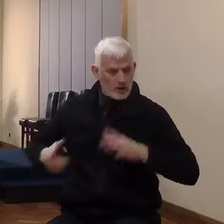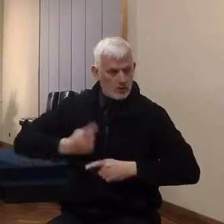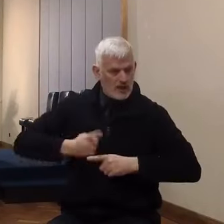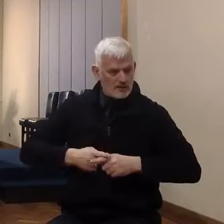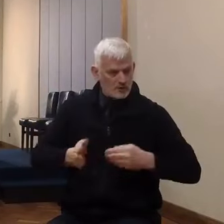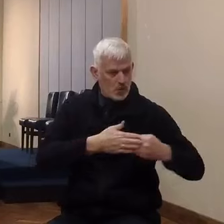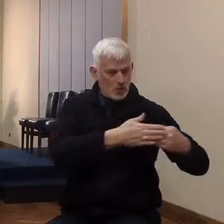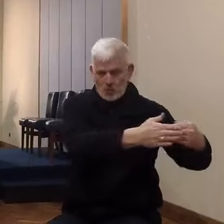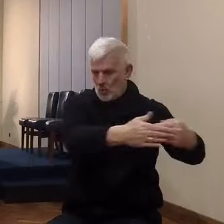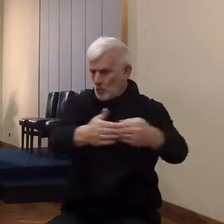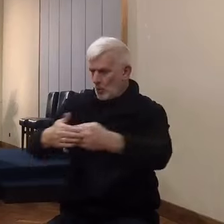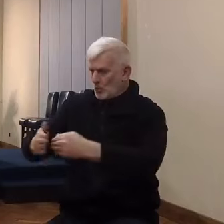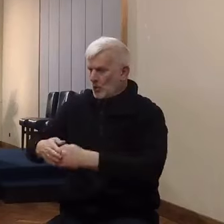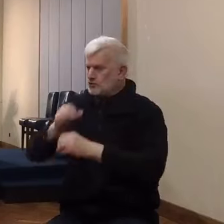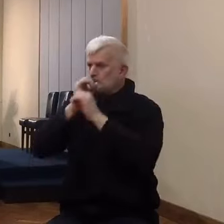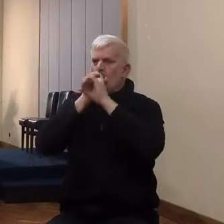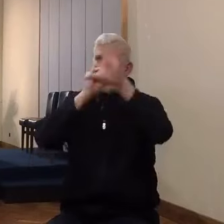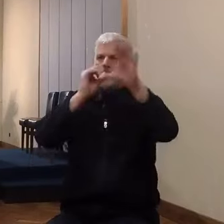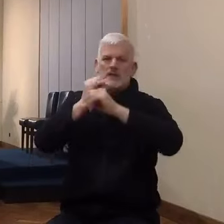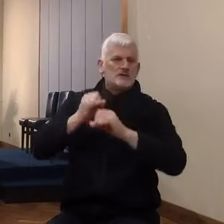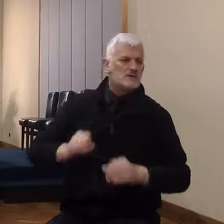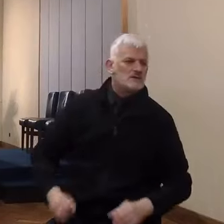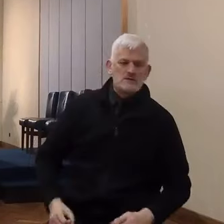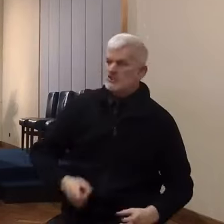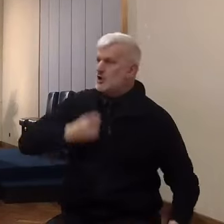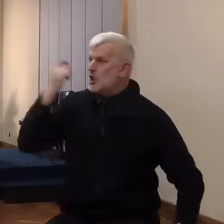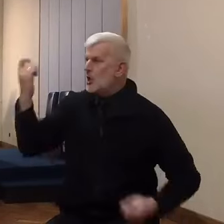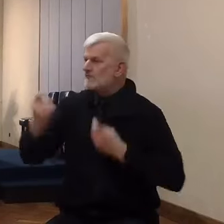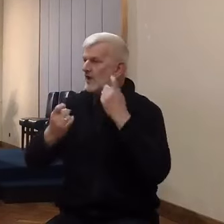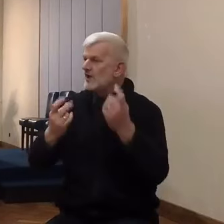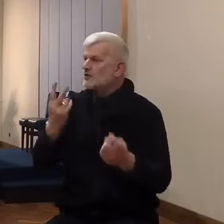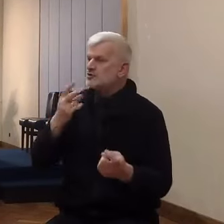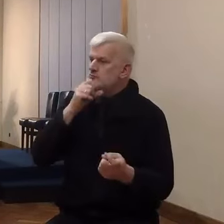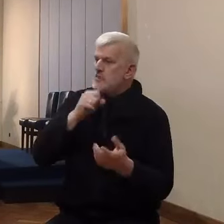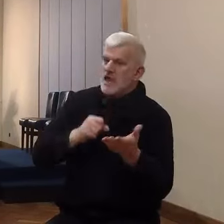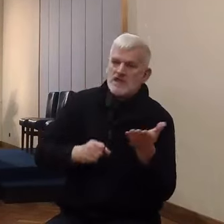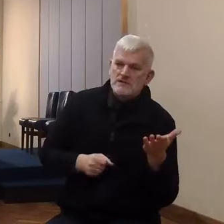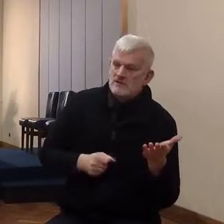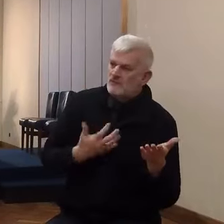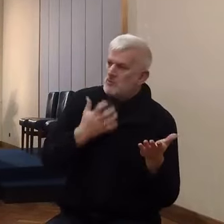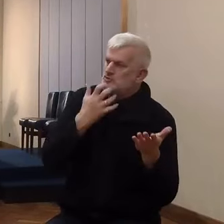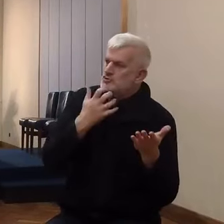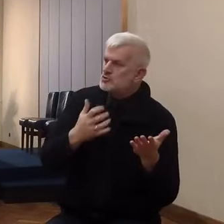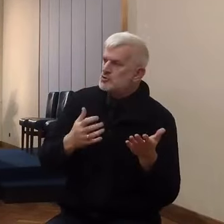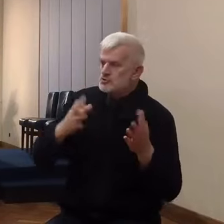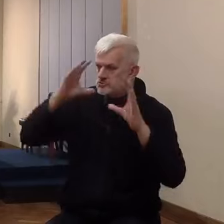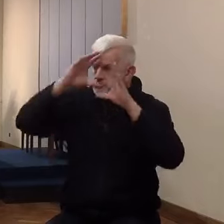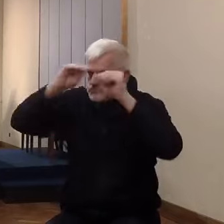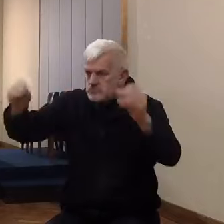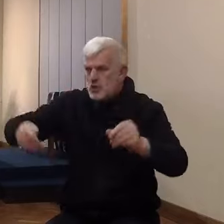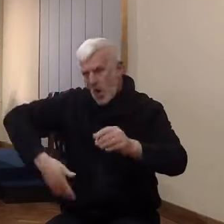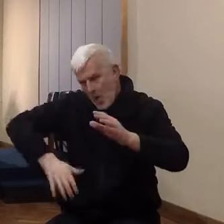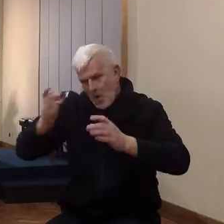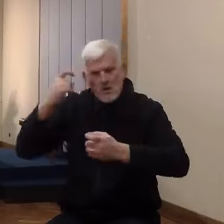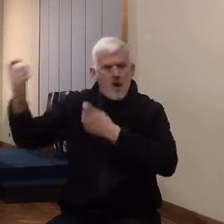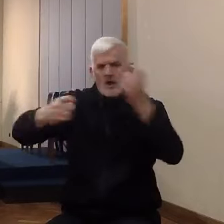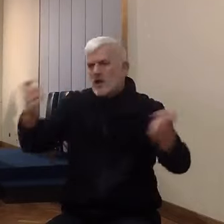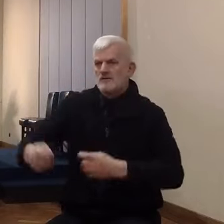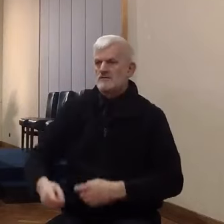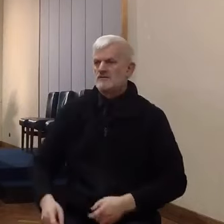They had received the two spies, realised at once that they were Jews and what they